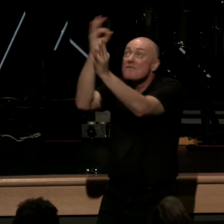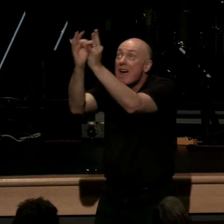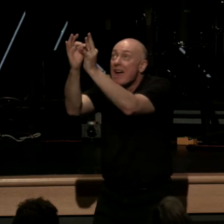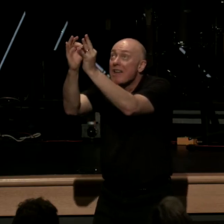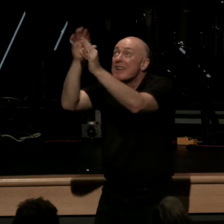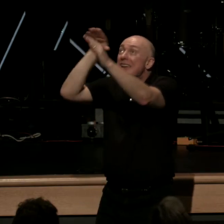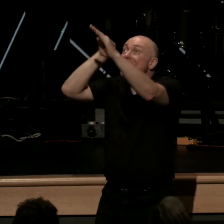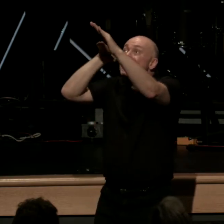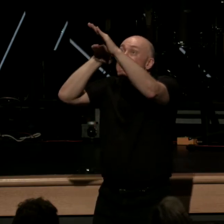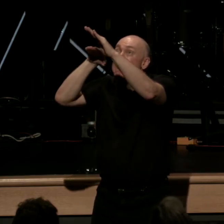this grace